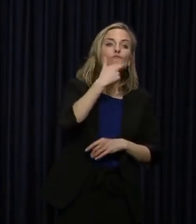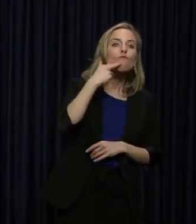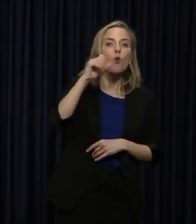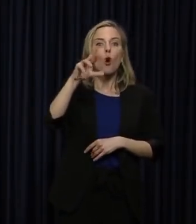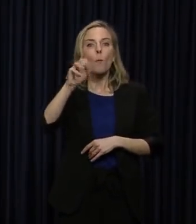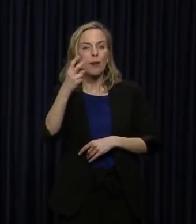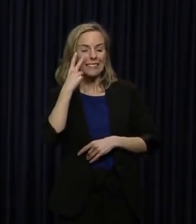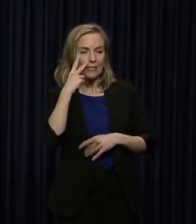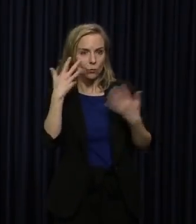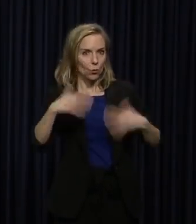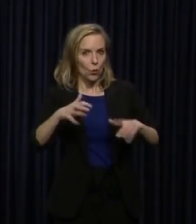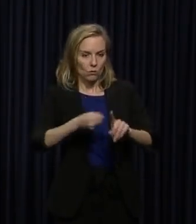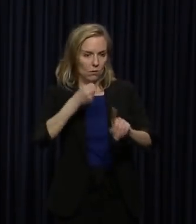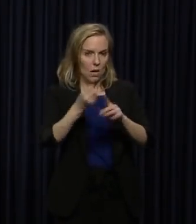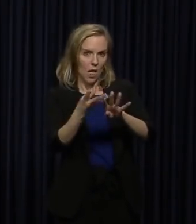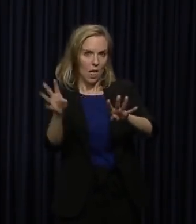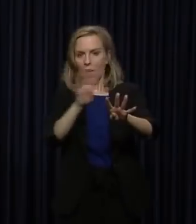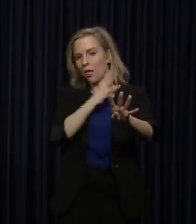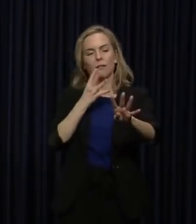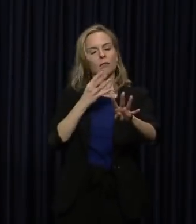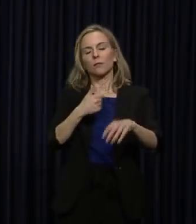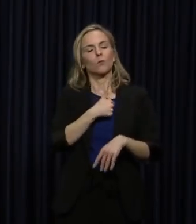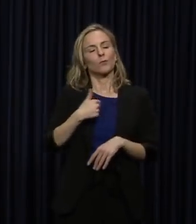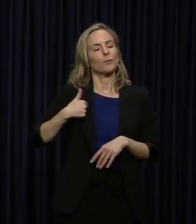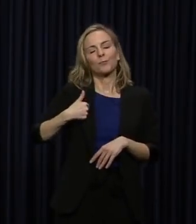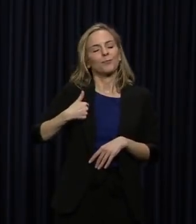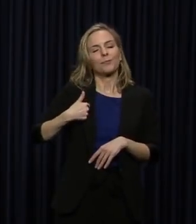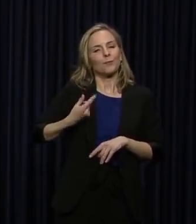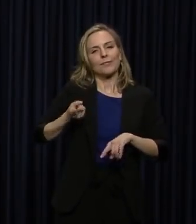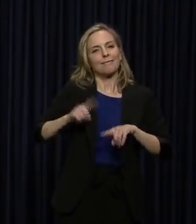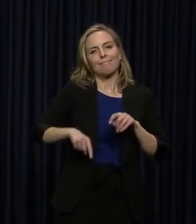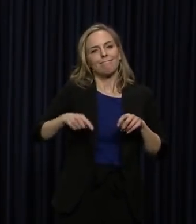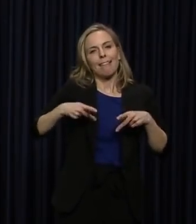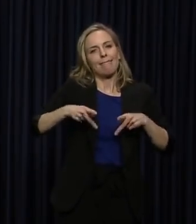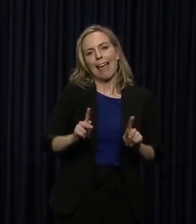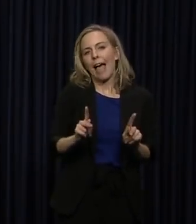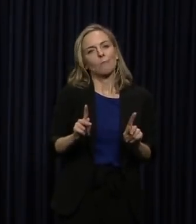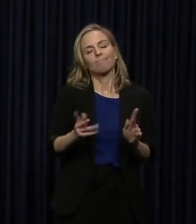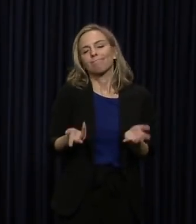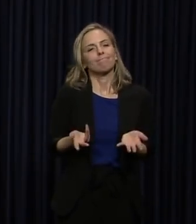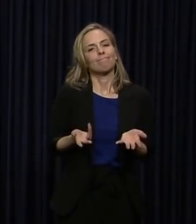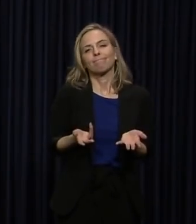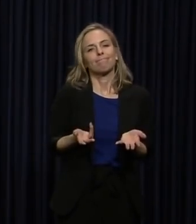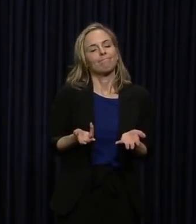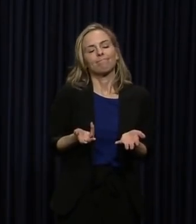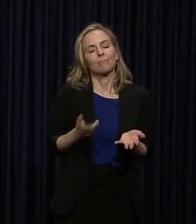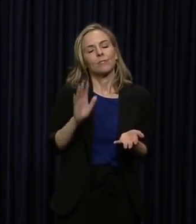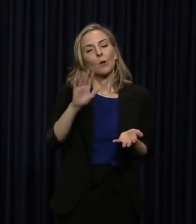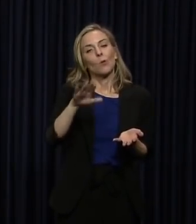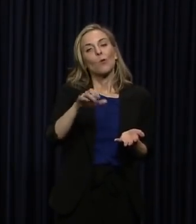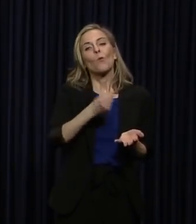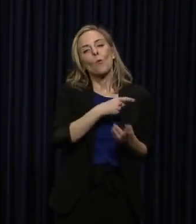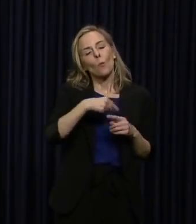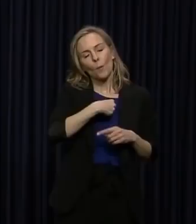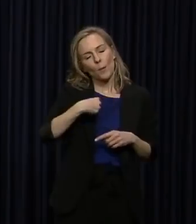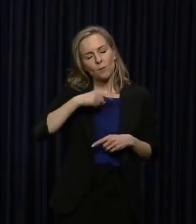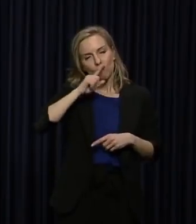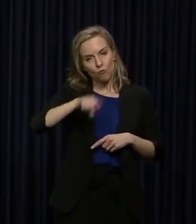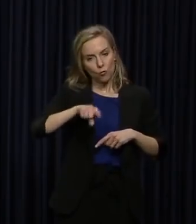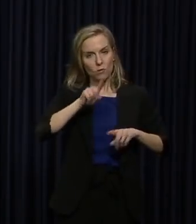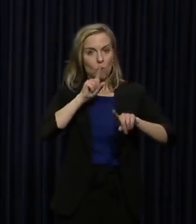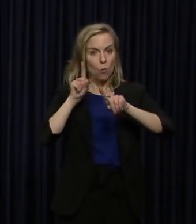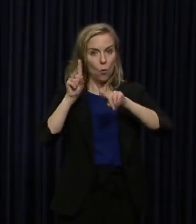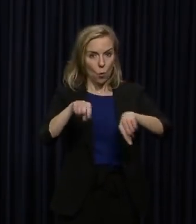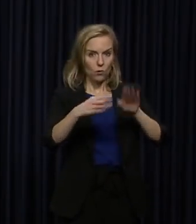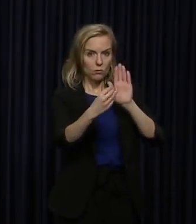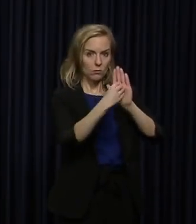restaurants? That's something that we can't allow to happen. So we'll make sure in our order,